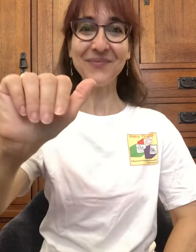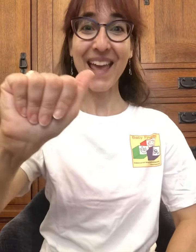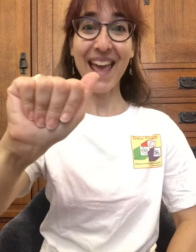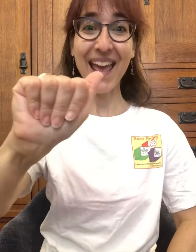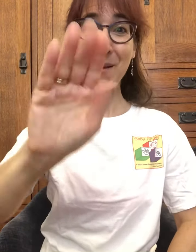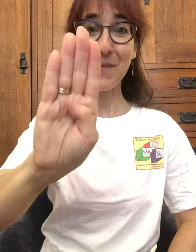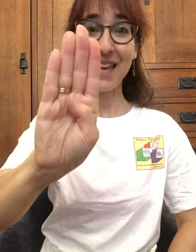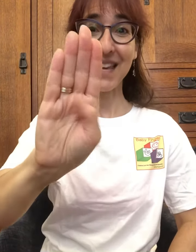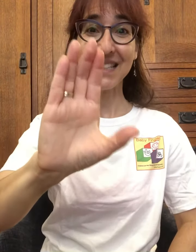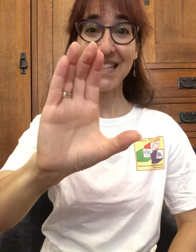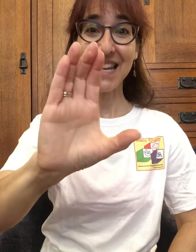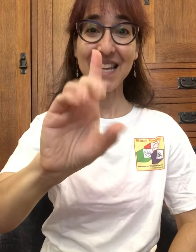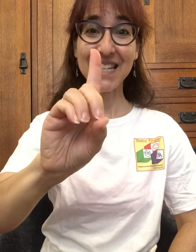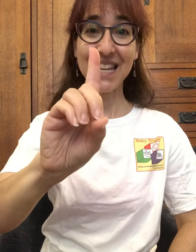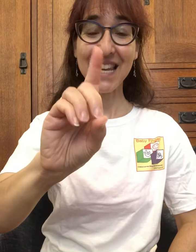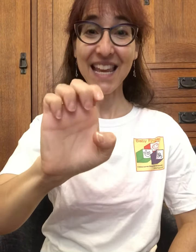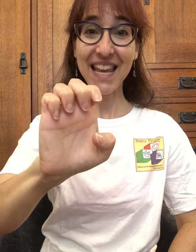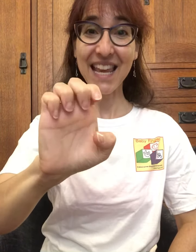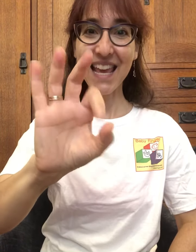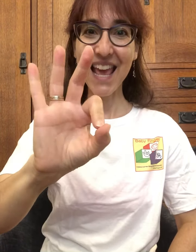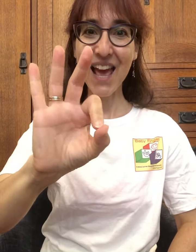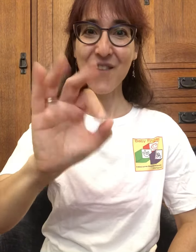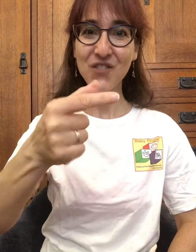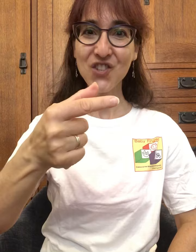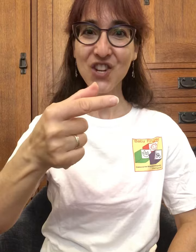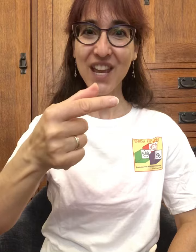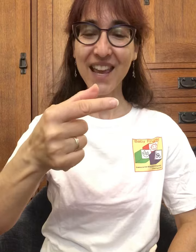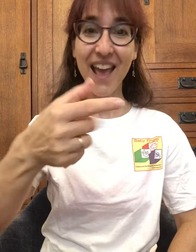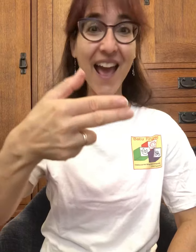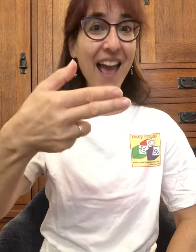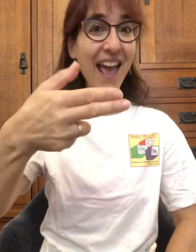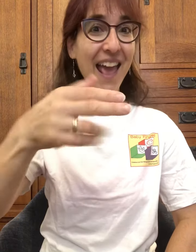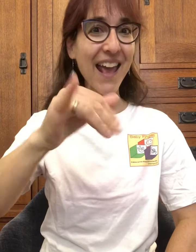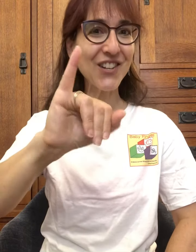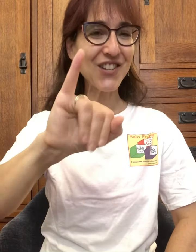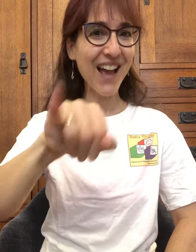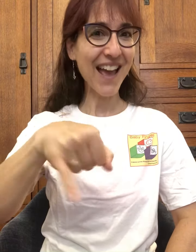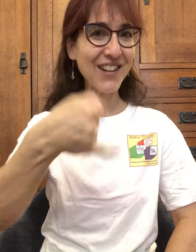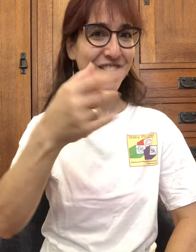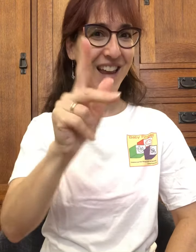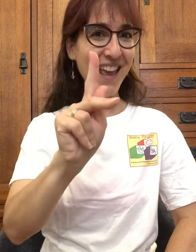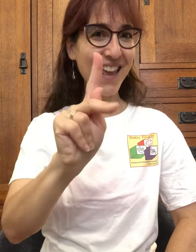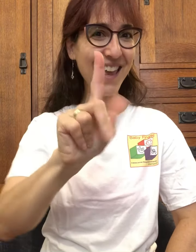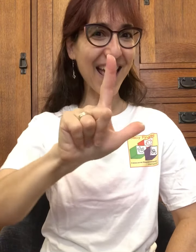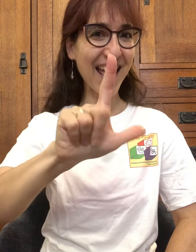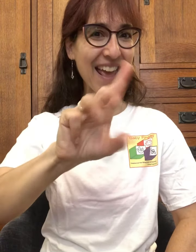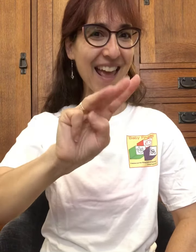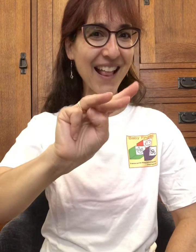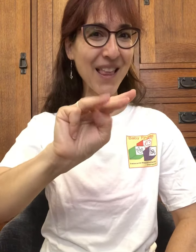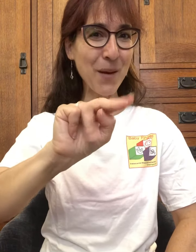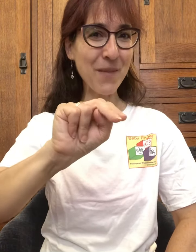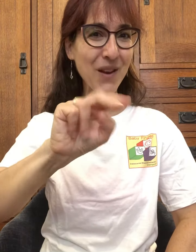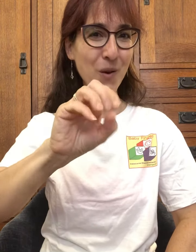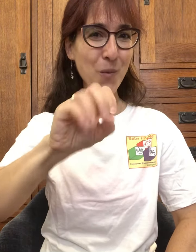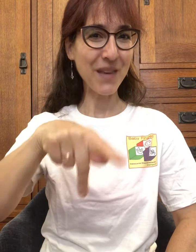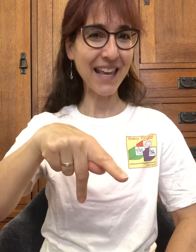A, B, C, D, E, F, G, H, I, G, K, L, M, N, O, P,